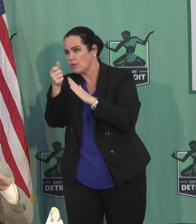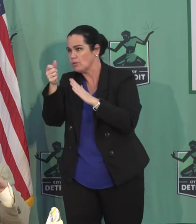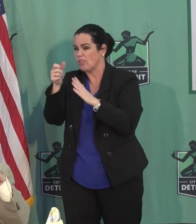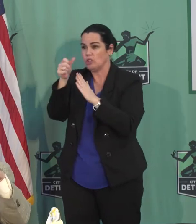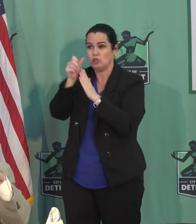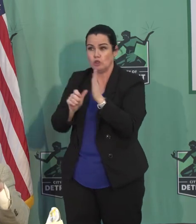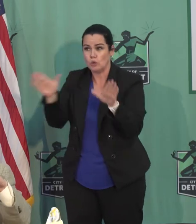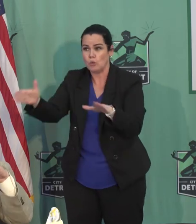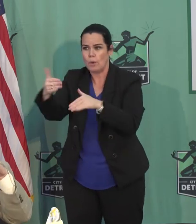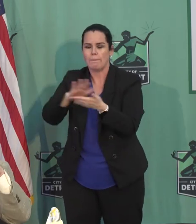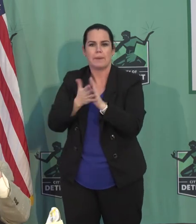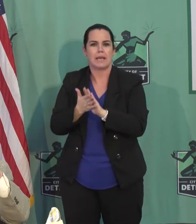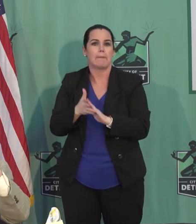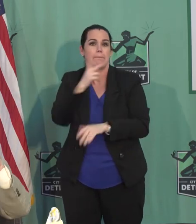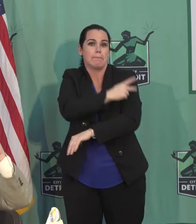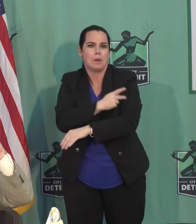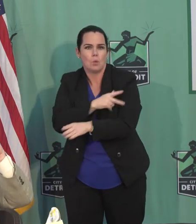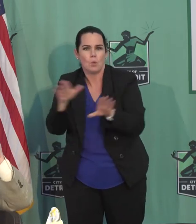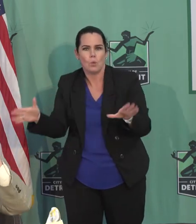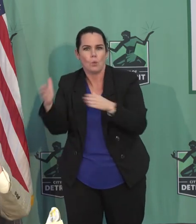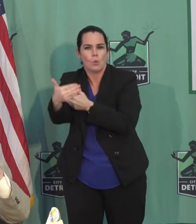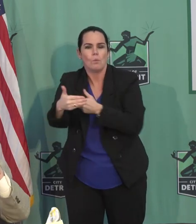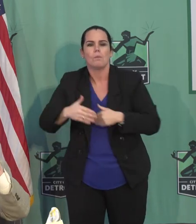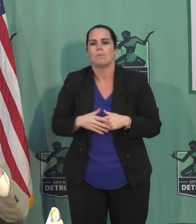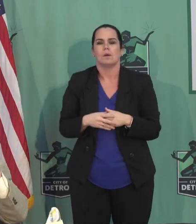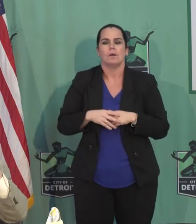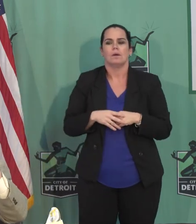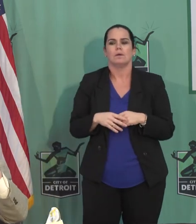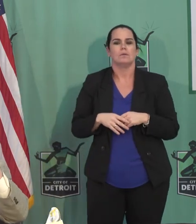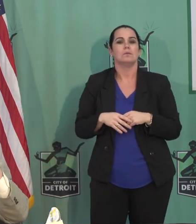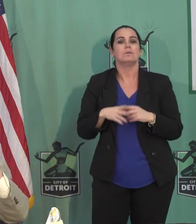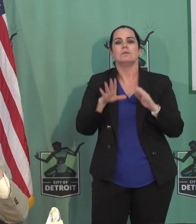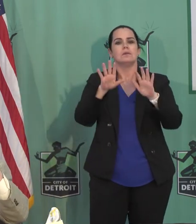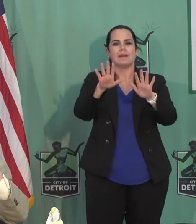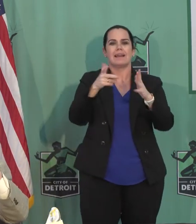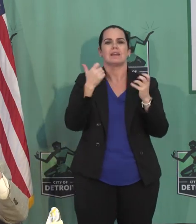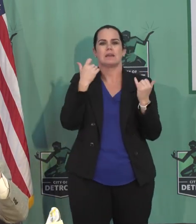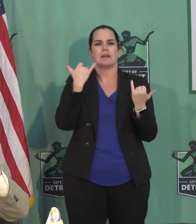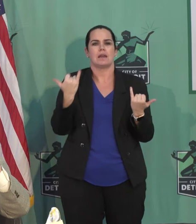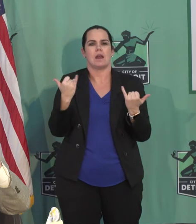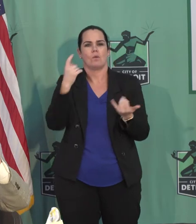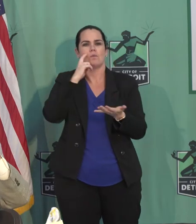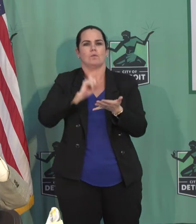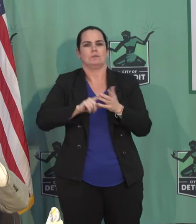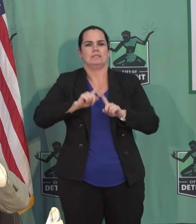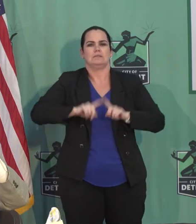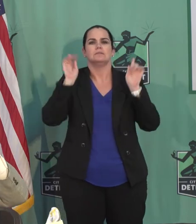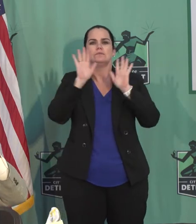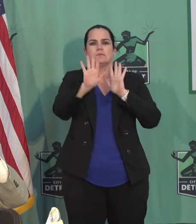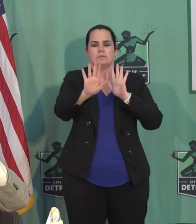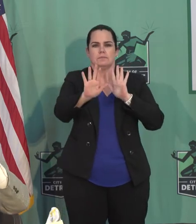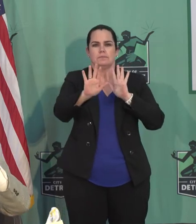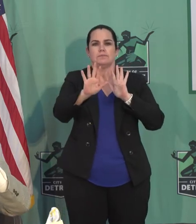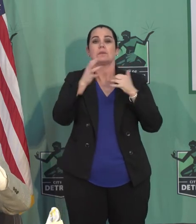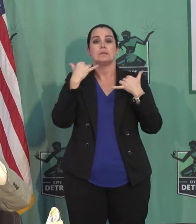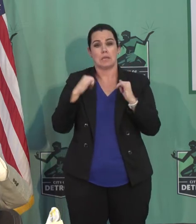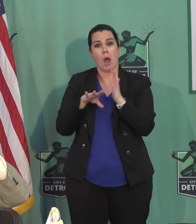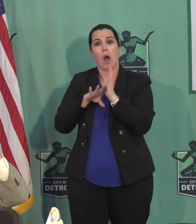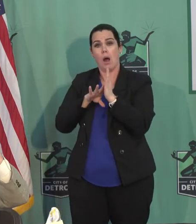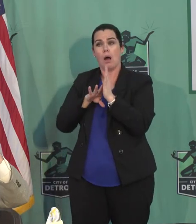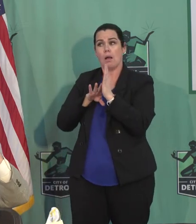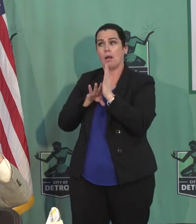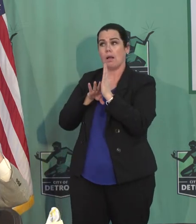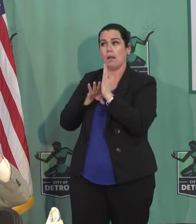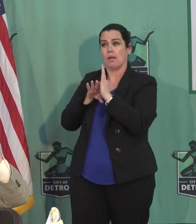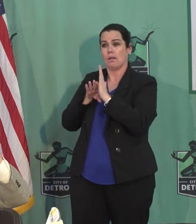beds. What they are telling me now is, we're starting to see a shift. We're still increasing the admissions, but